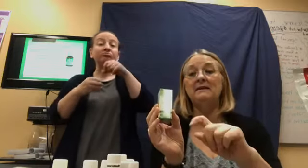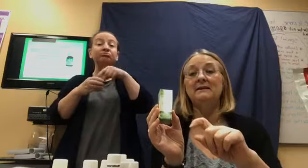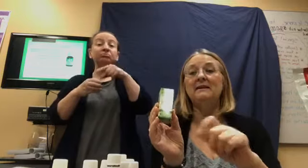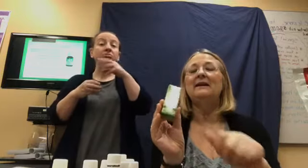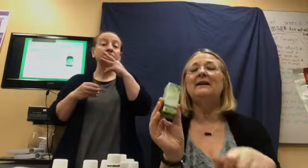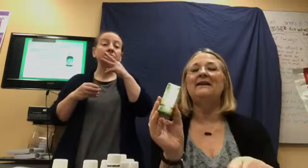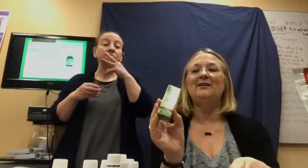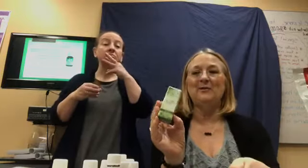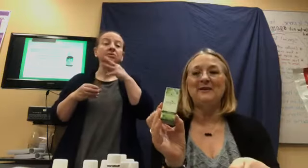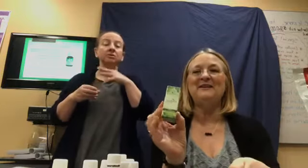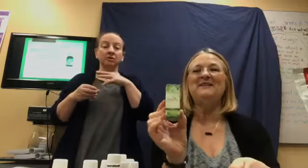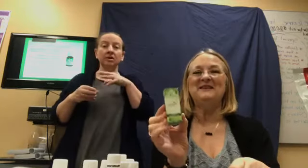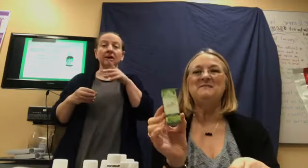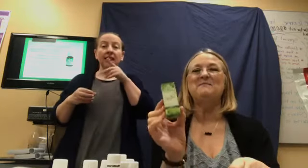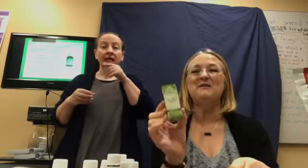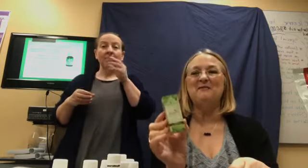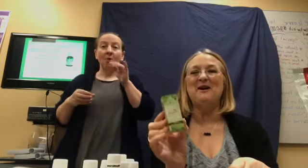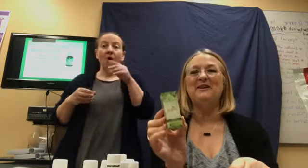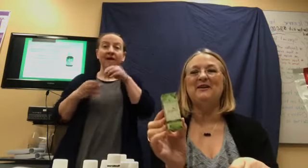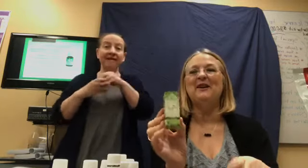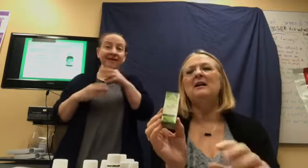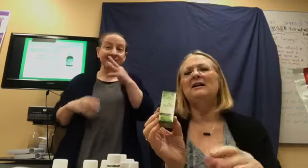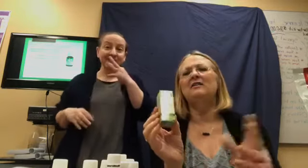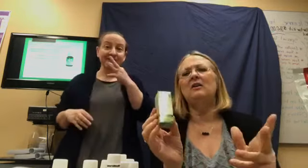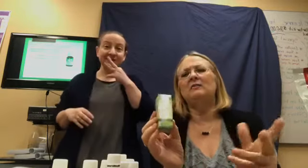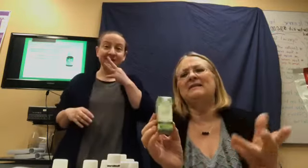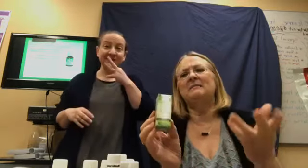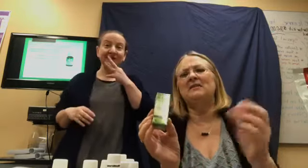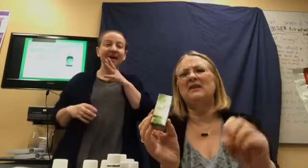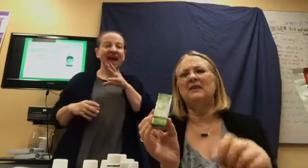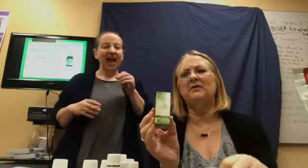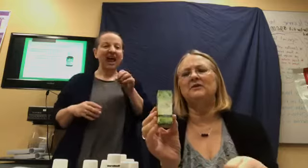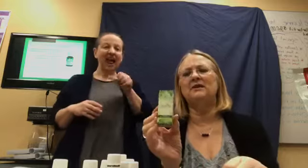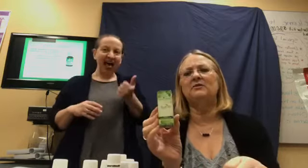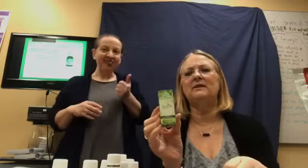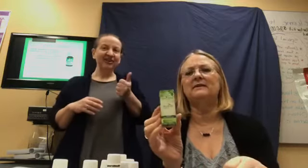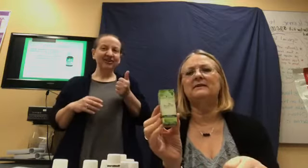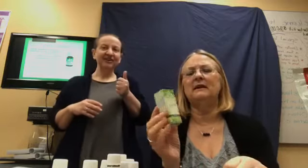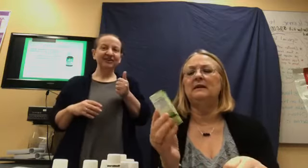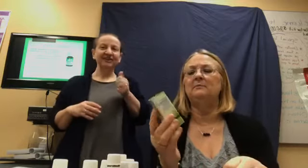oil in my water, along with some of the other citrus, um,